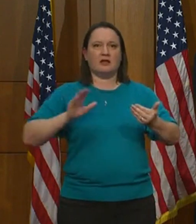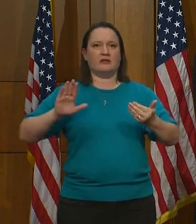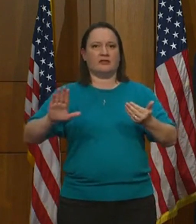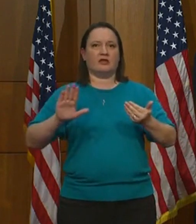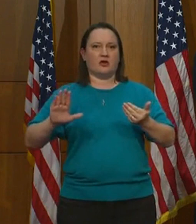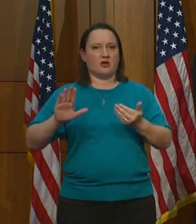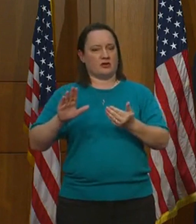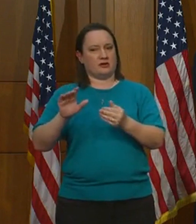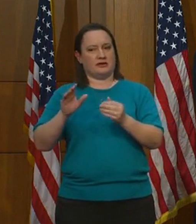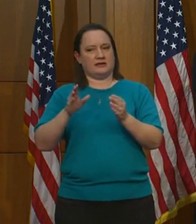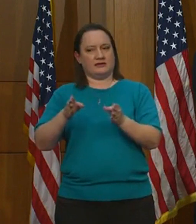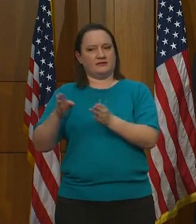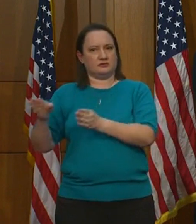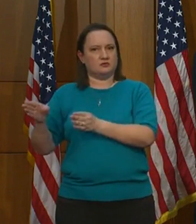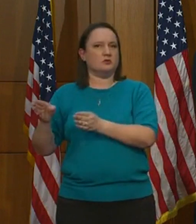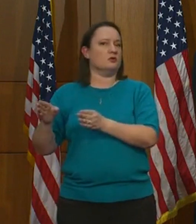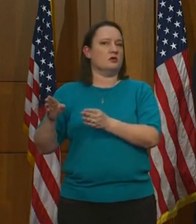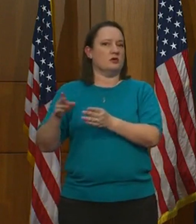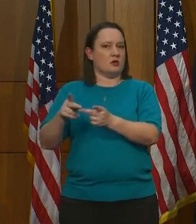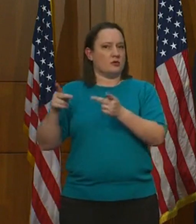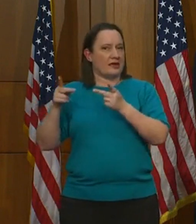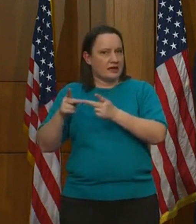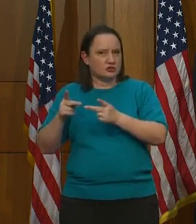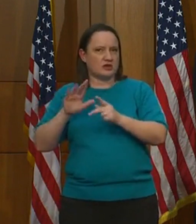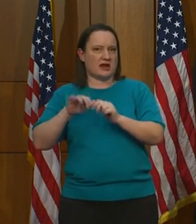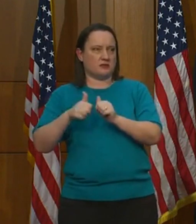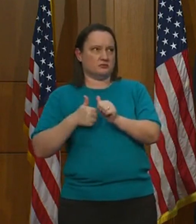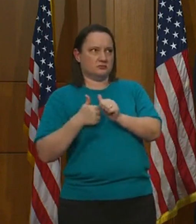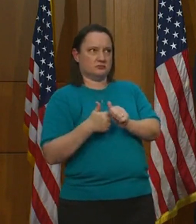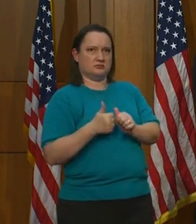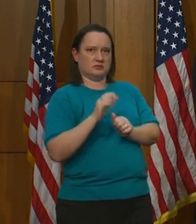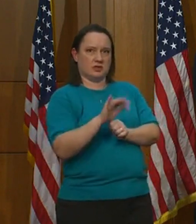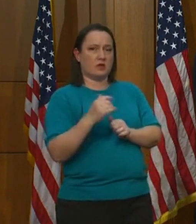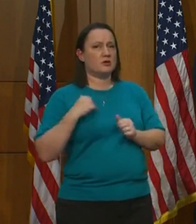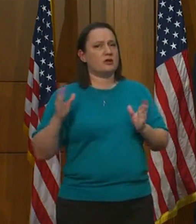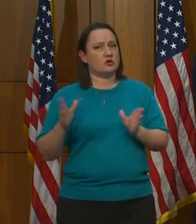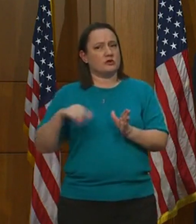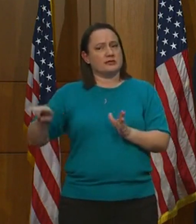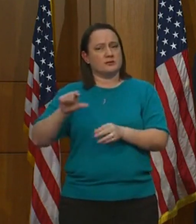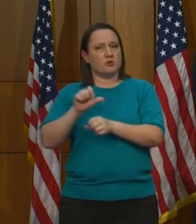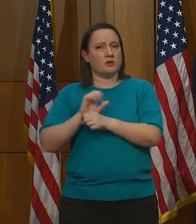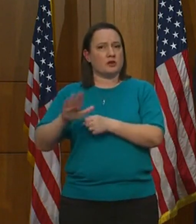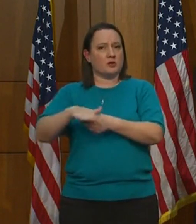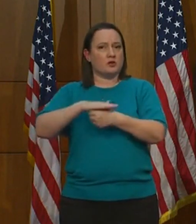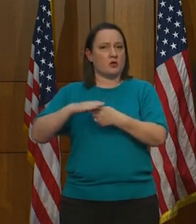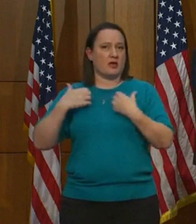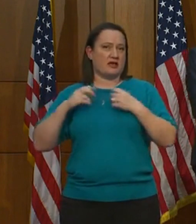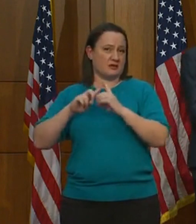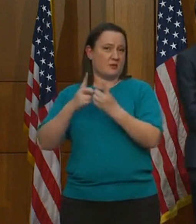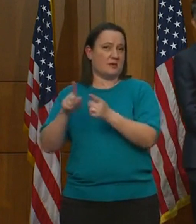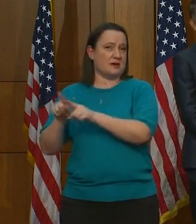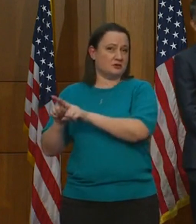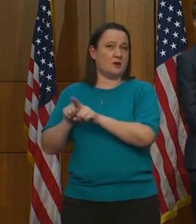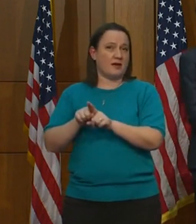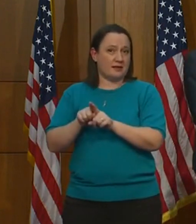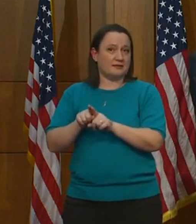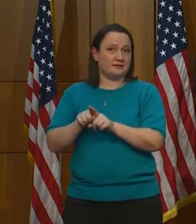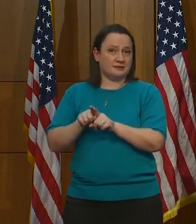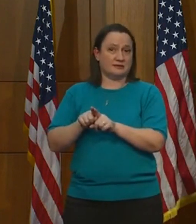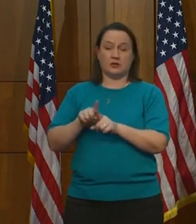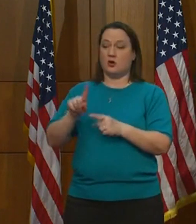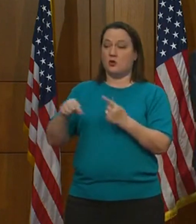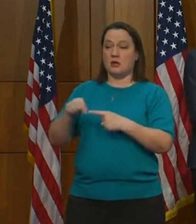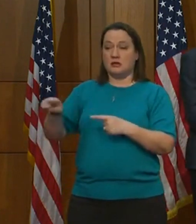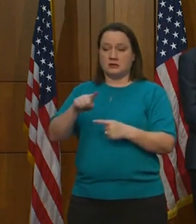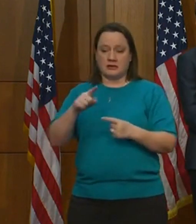health departments to work with them along the way as well. There's a point in the guidance where a facility, when they feel like they've met the criteria,